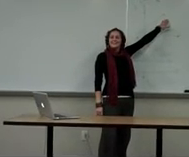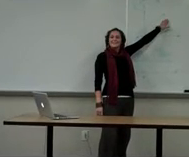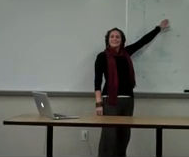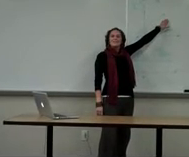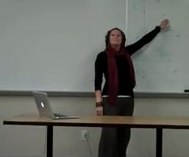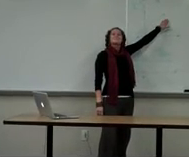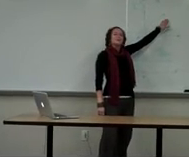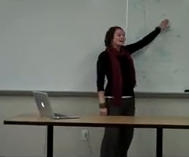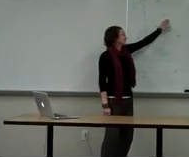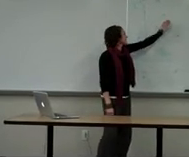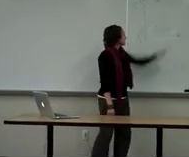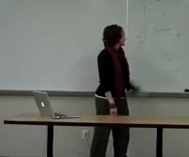Positive. Positive.